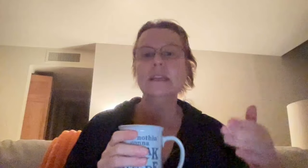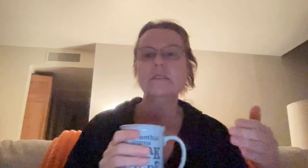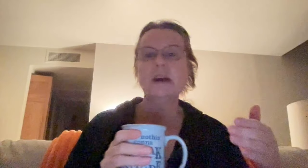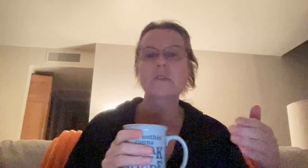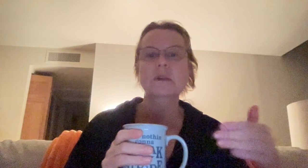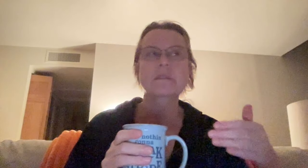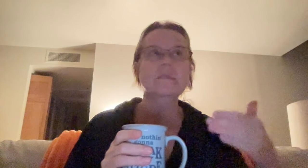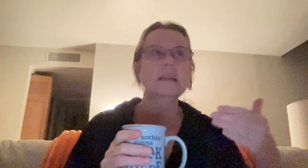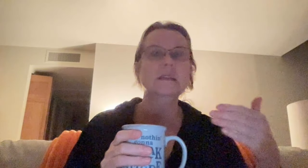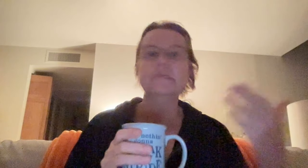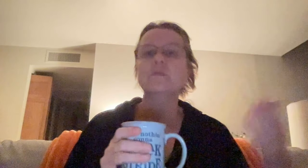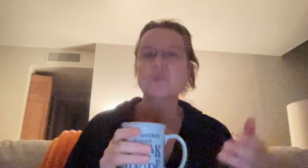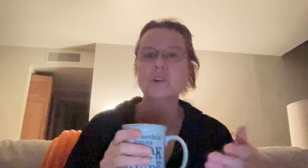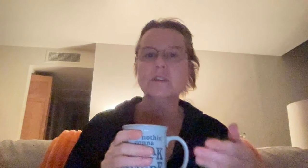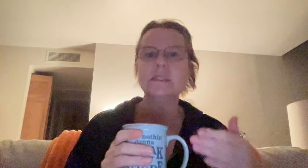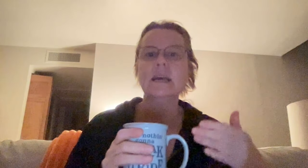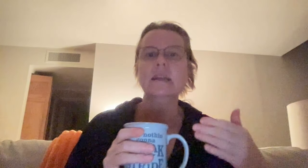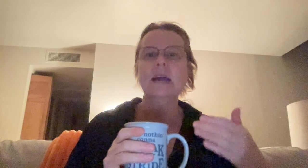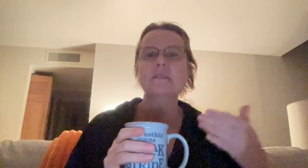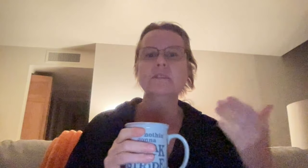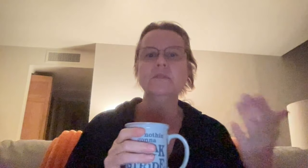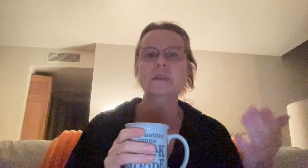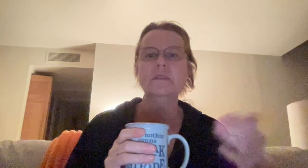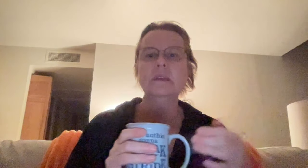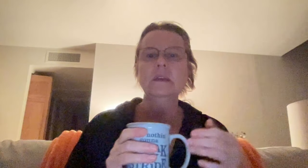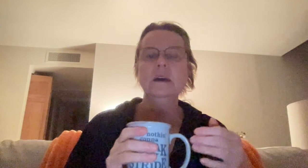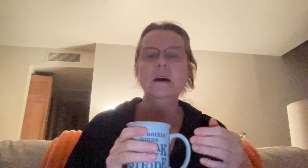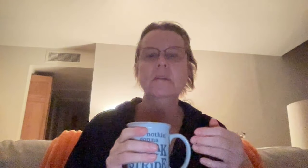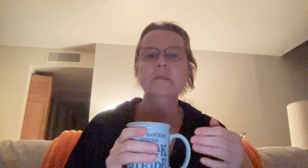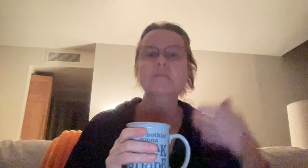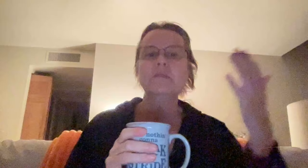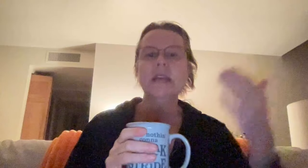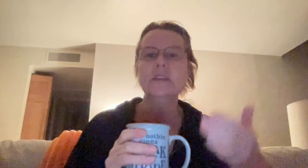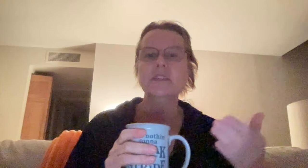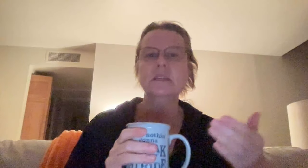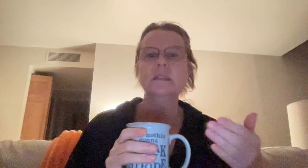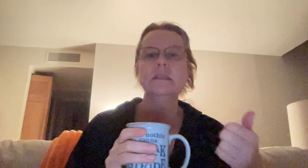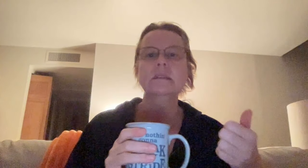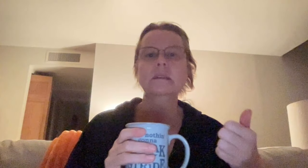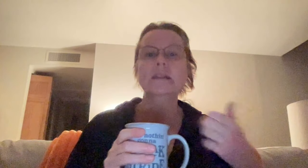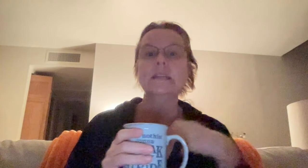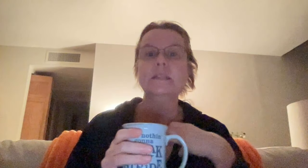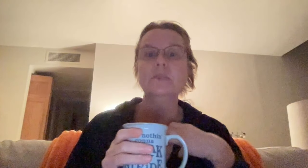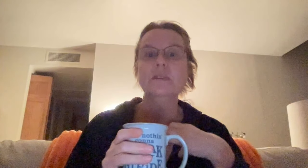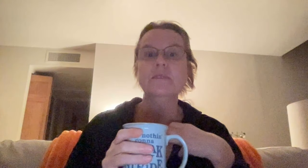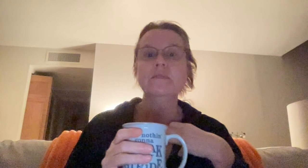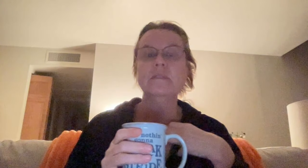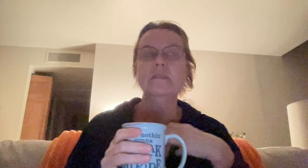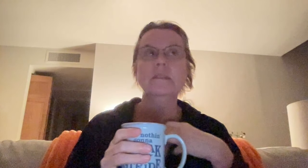identify with like different words that have to do with, um, communication and connecting with the,